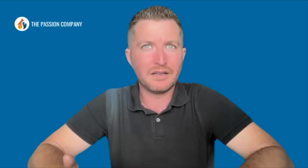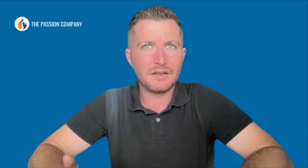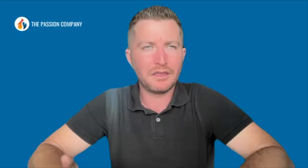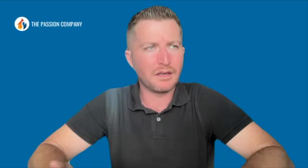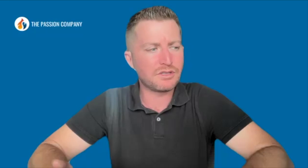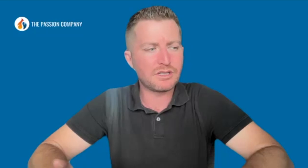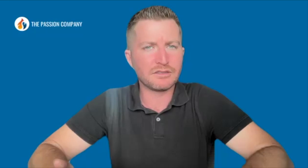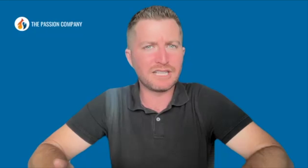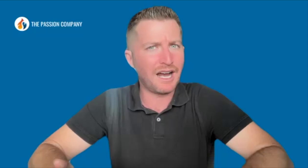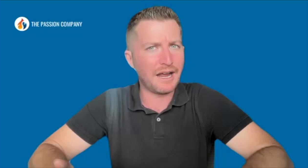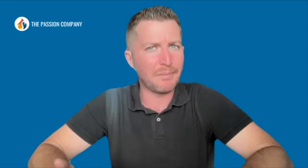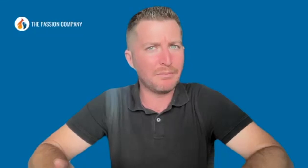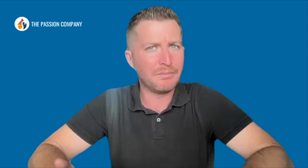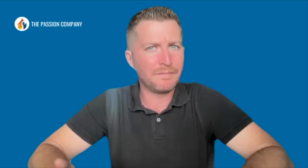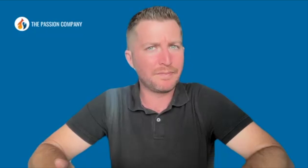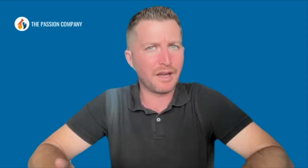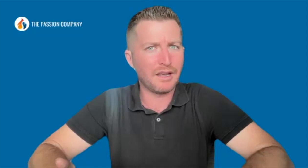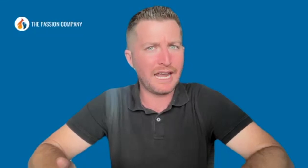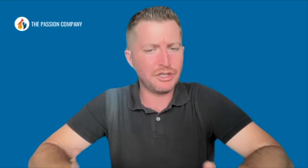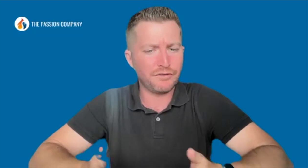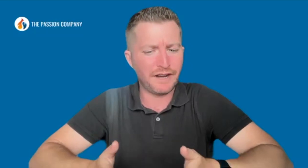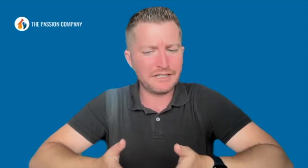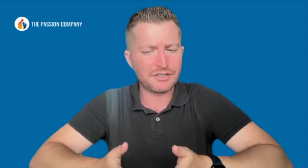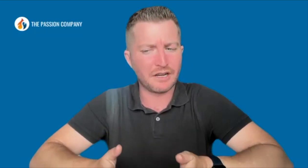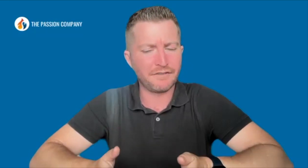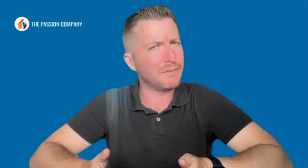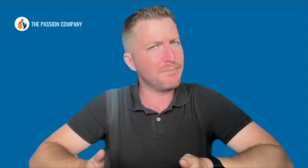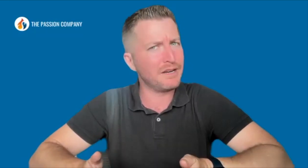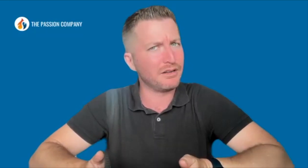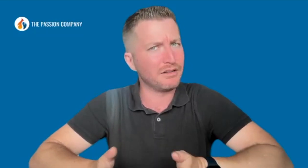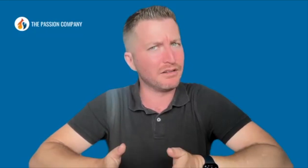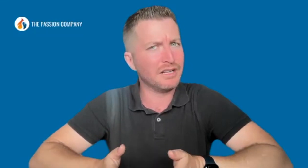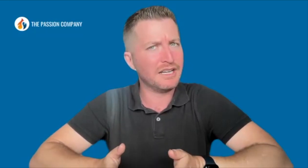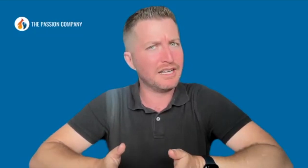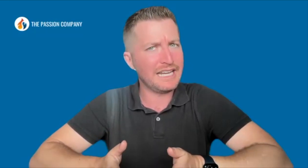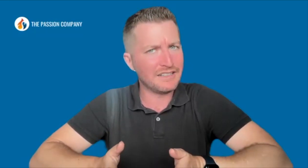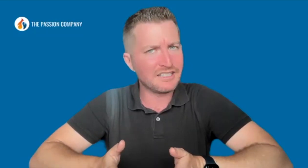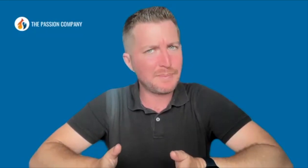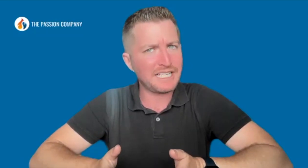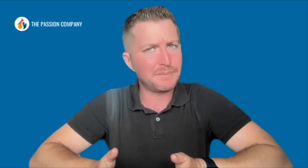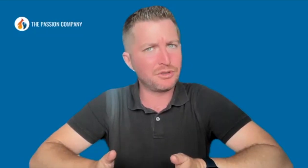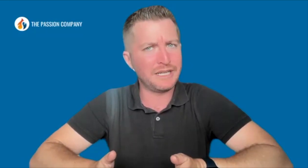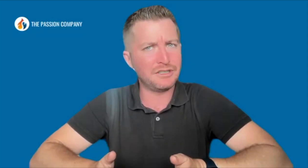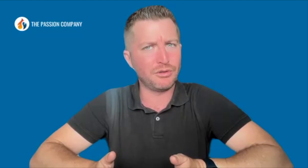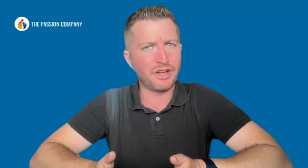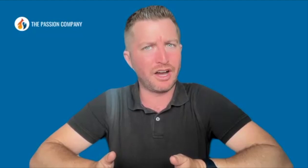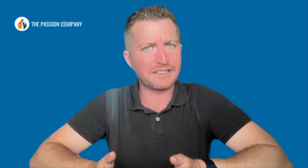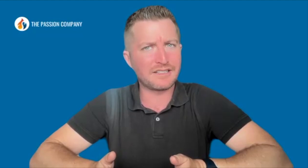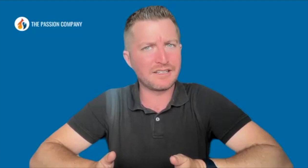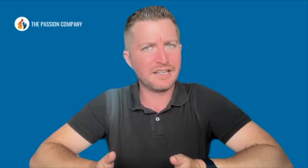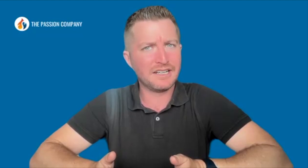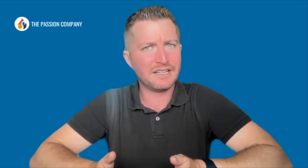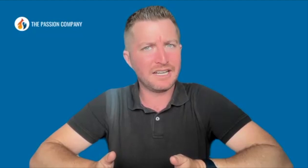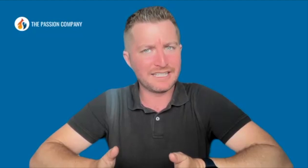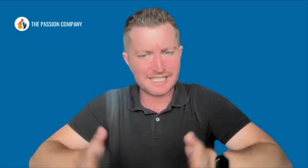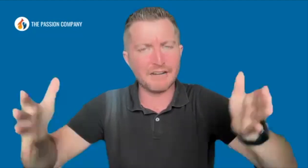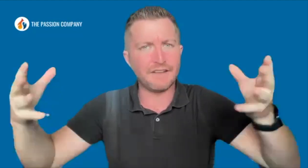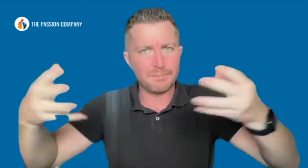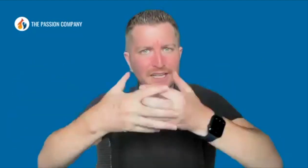There's still time. There's you find yourself in a middle, in the space between two thoughts. Instead of it being